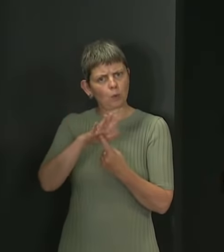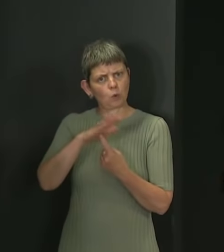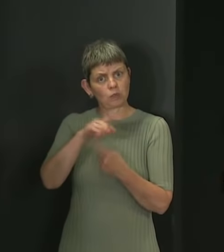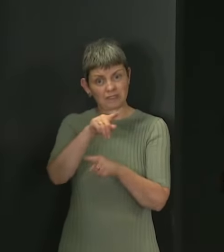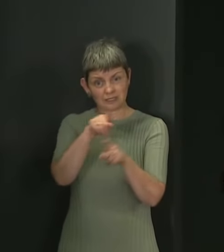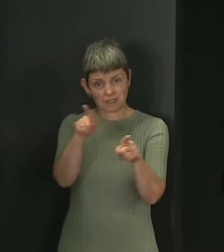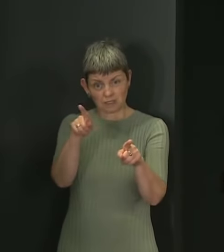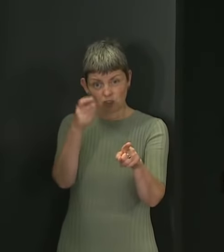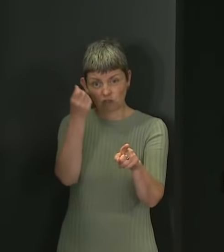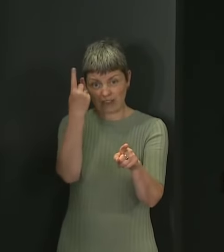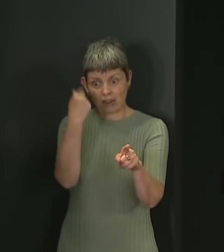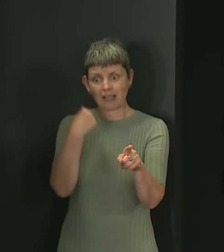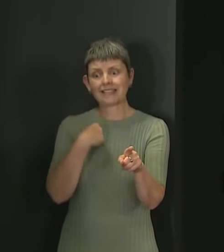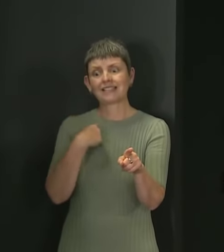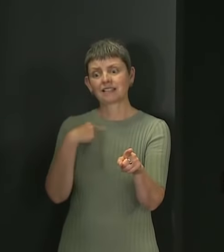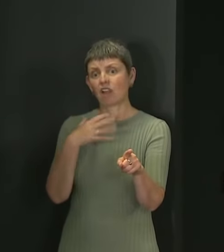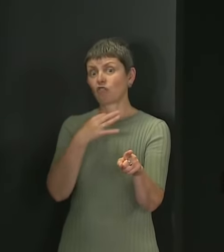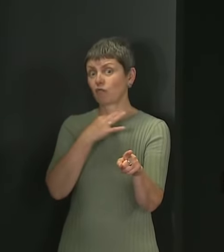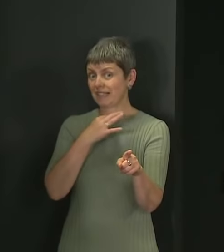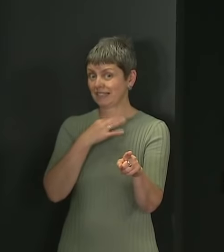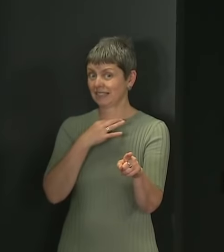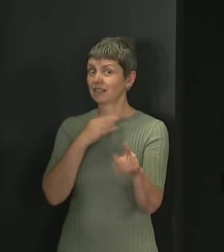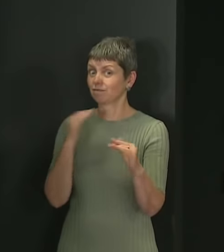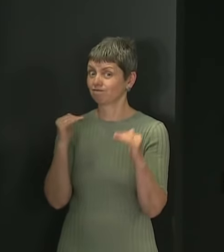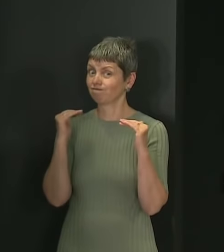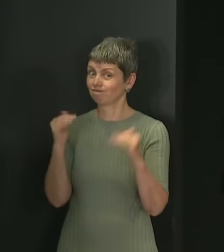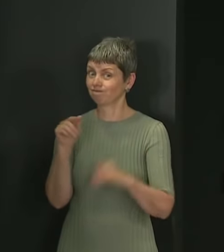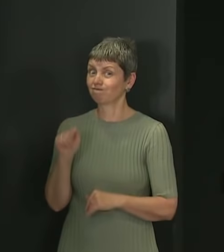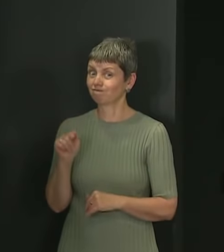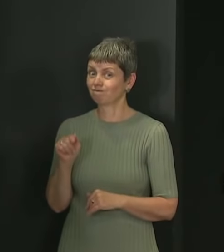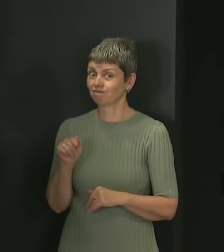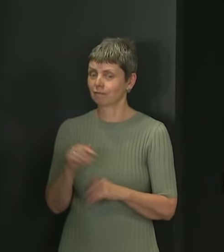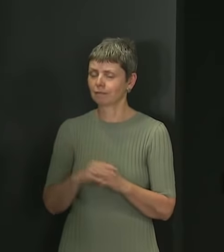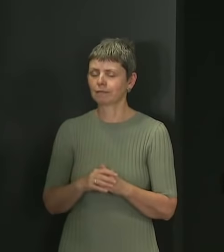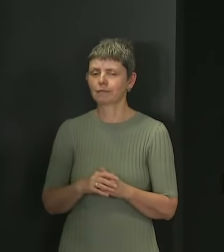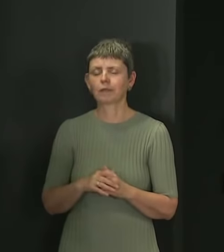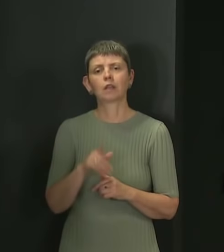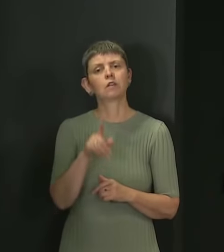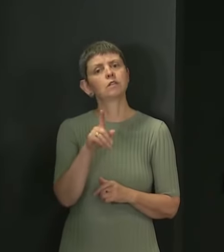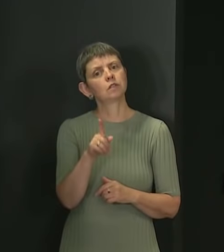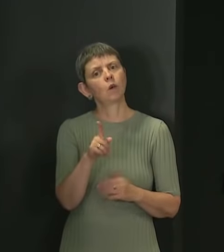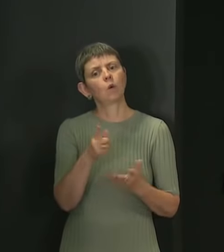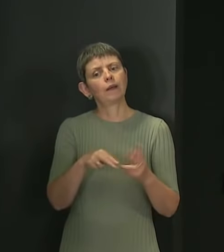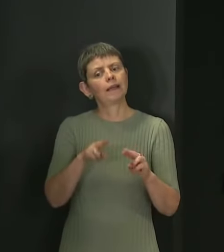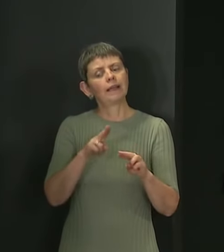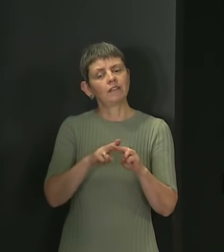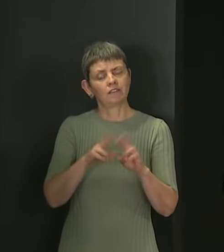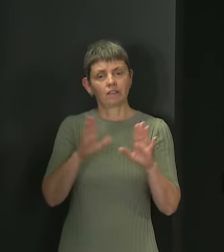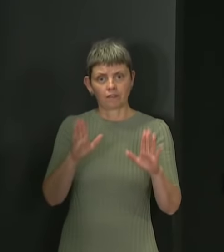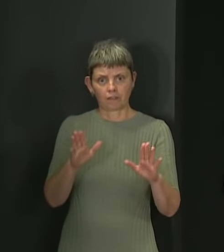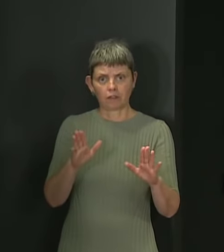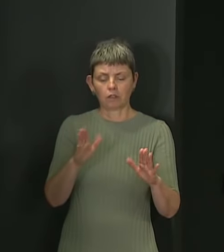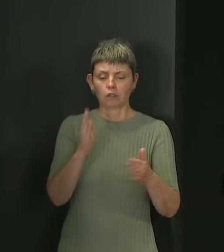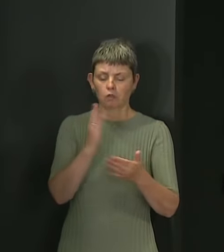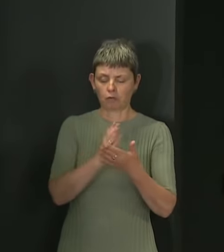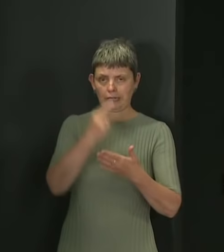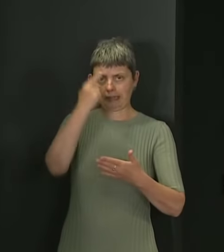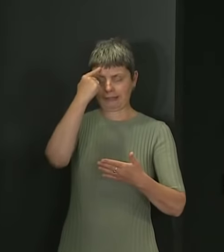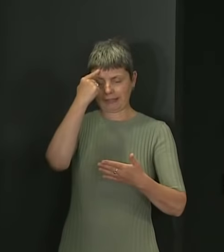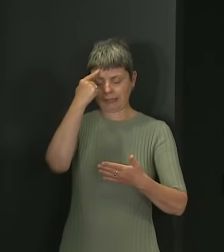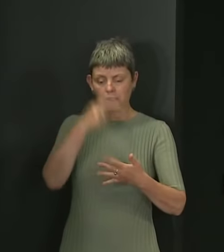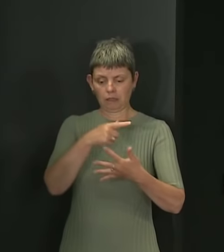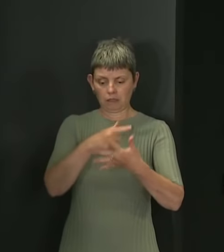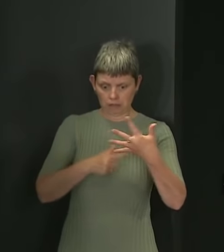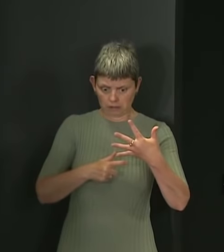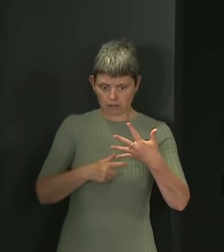is a higher risk that's associated with them. So again, I go back to the point I made earlier, making sure that you're taking all the other mitigations that you can,